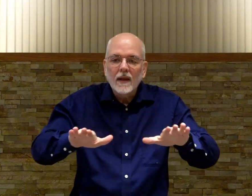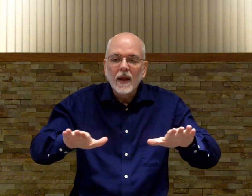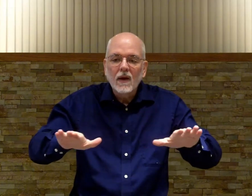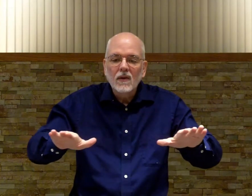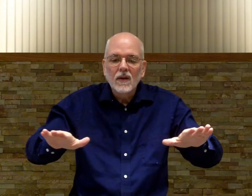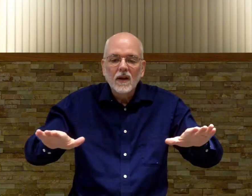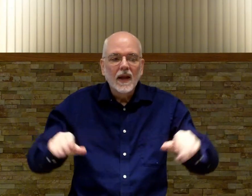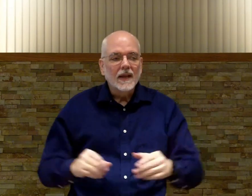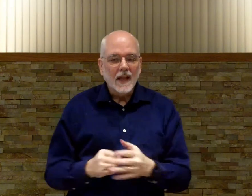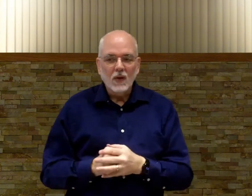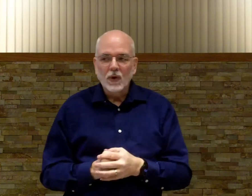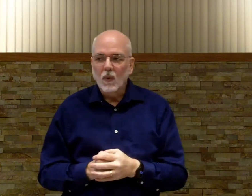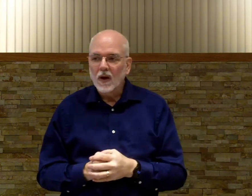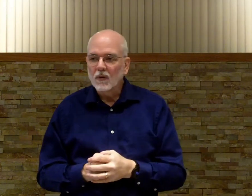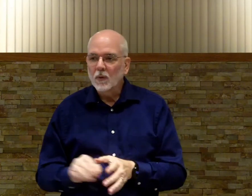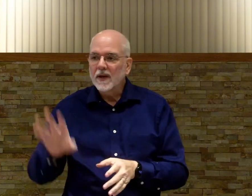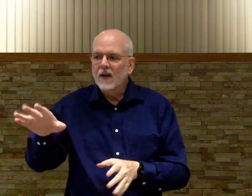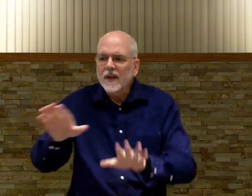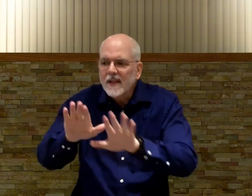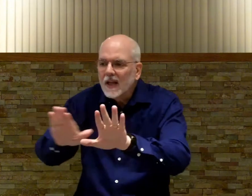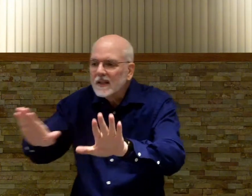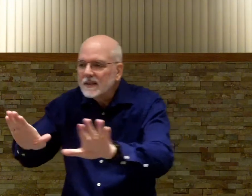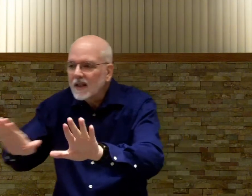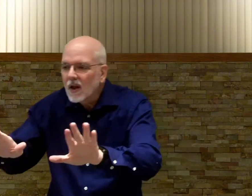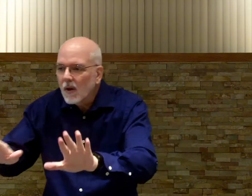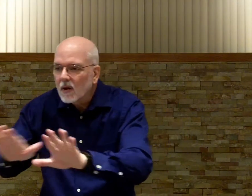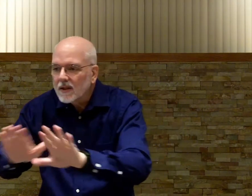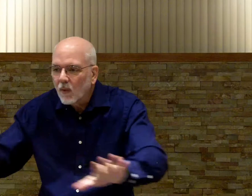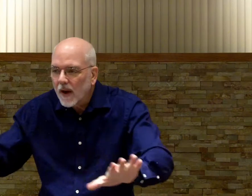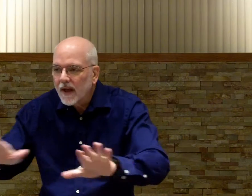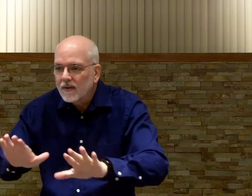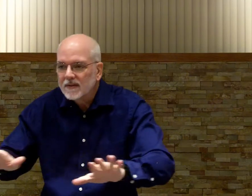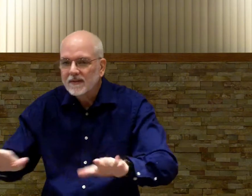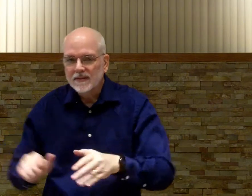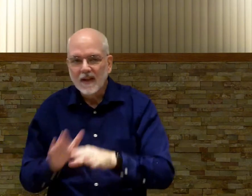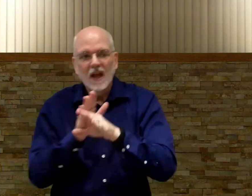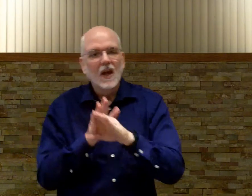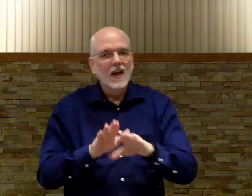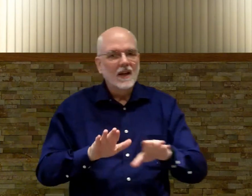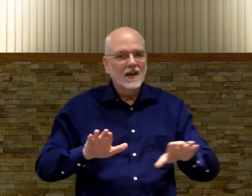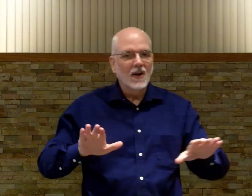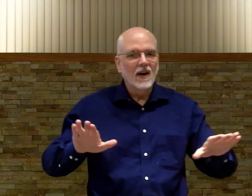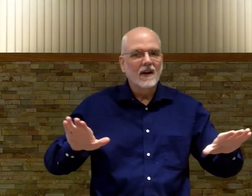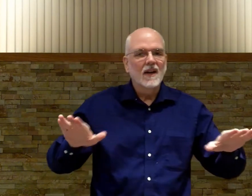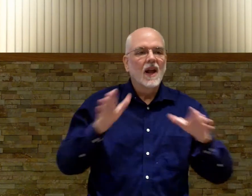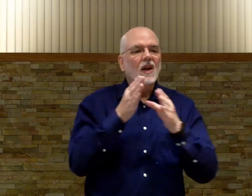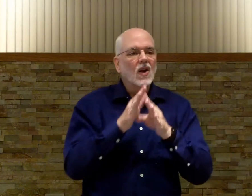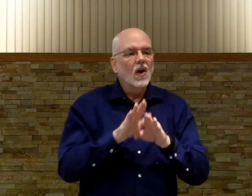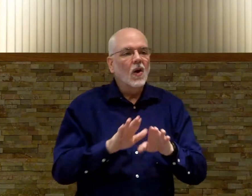down it's like when you're walking in a room you tell your kids come on now quiet down all right calm